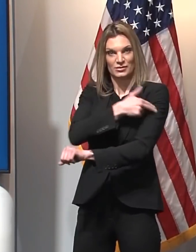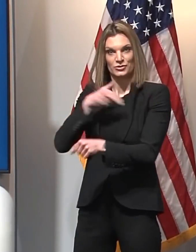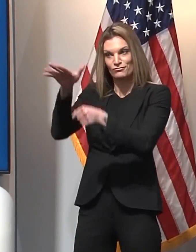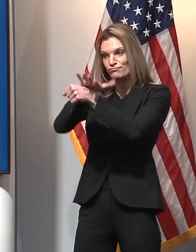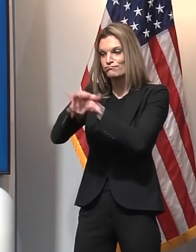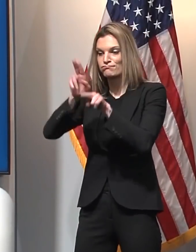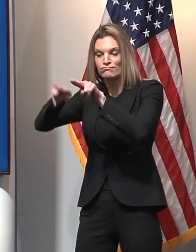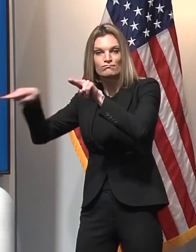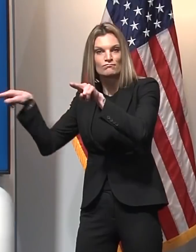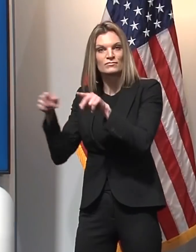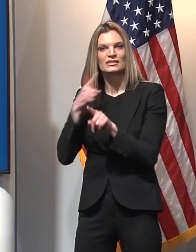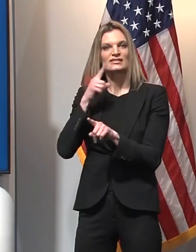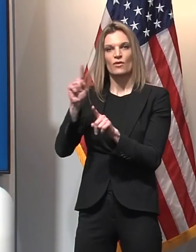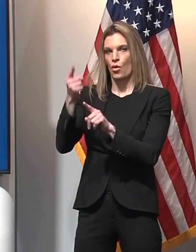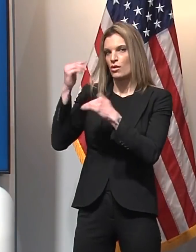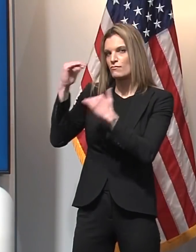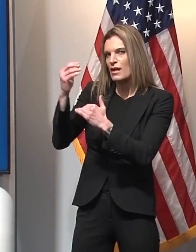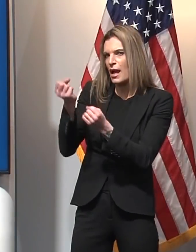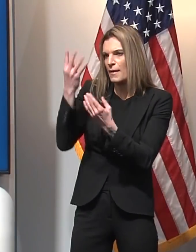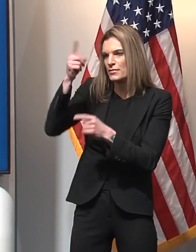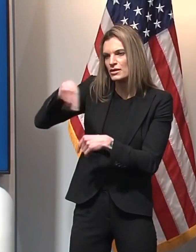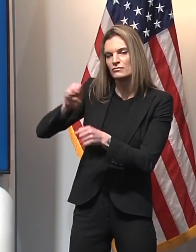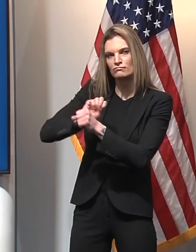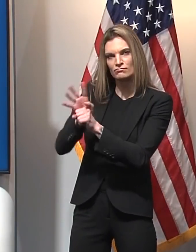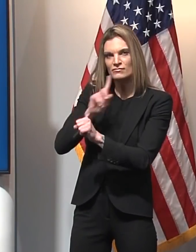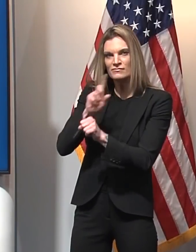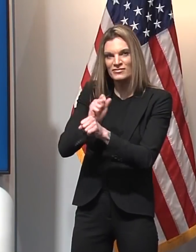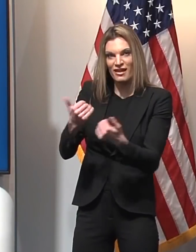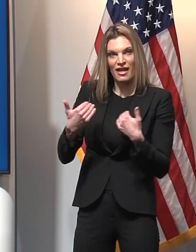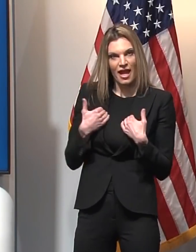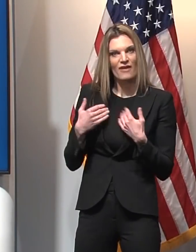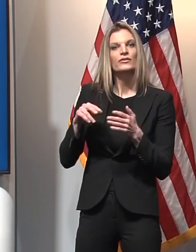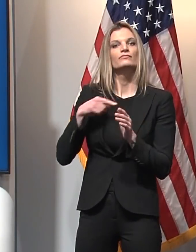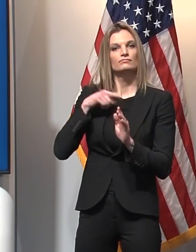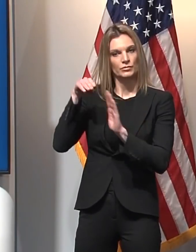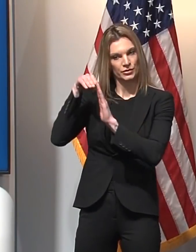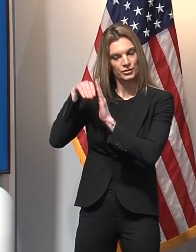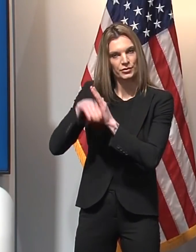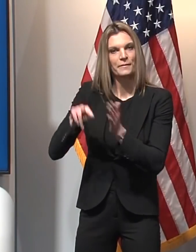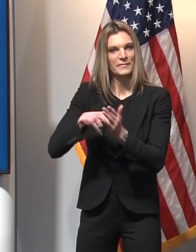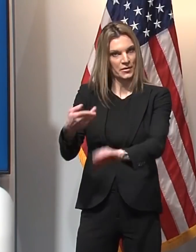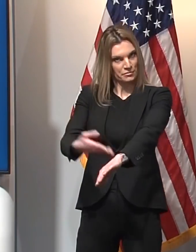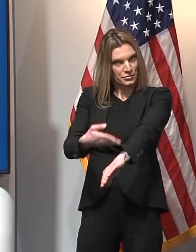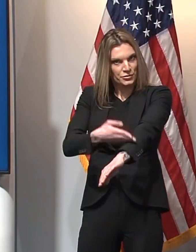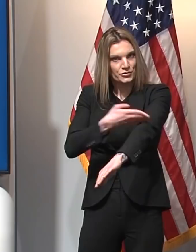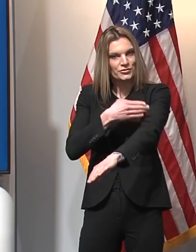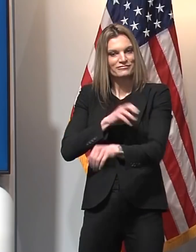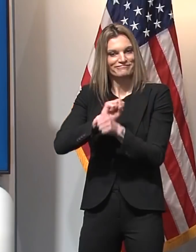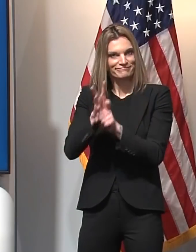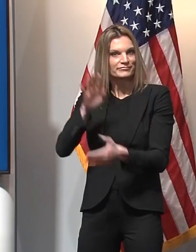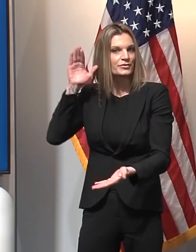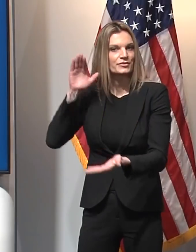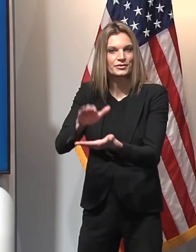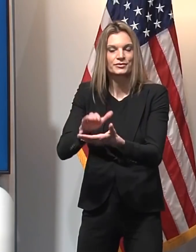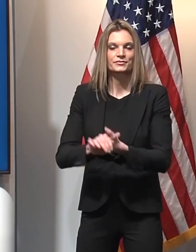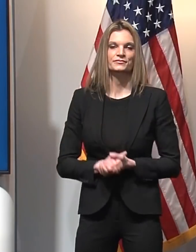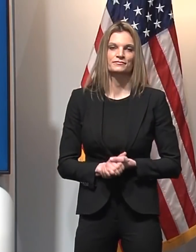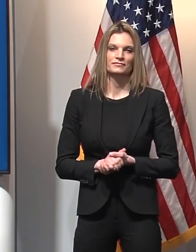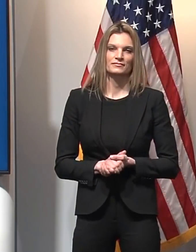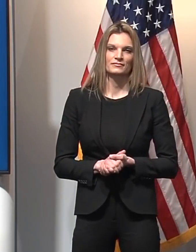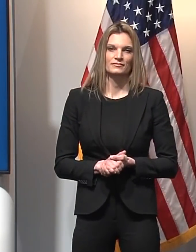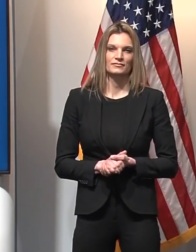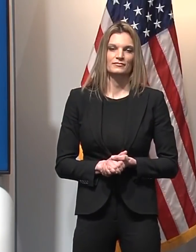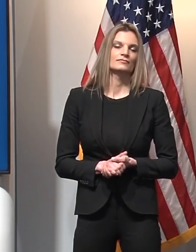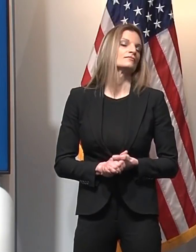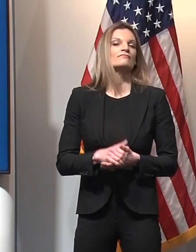used to treat COVID-19, down 72% since the fall peak on December 1st. While our